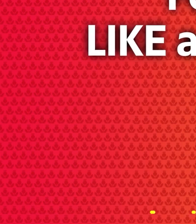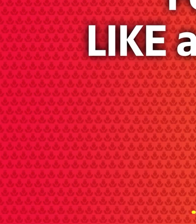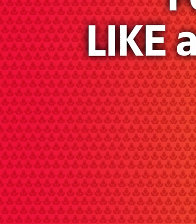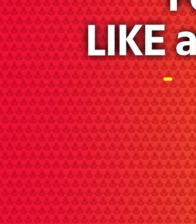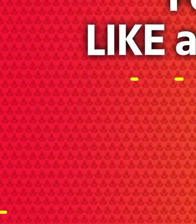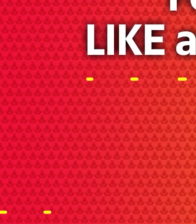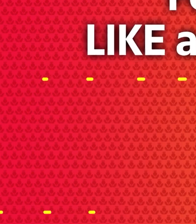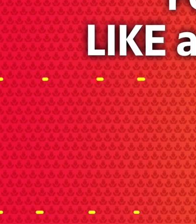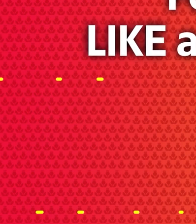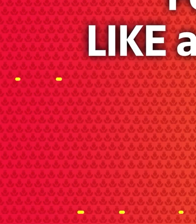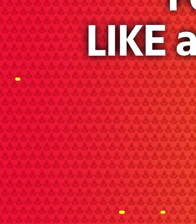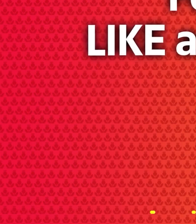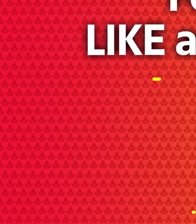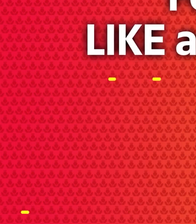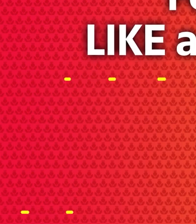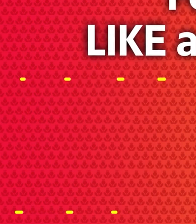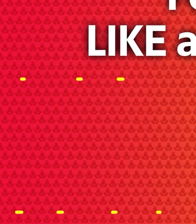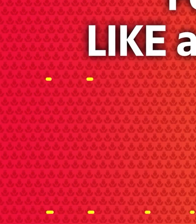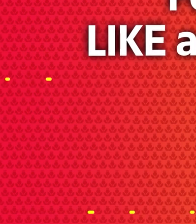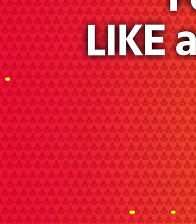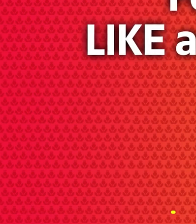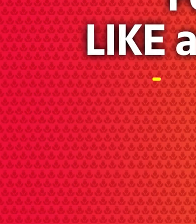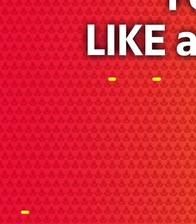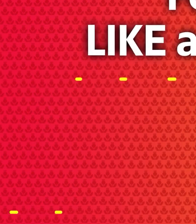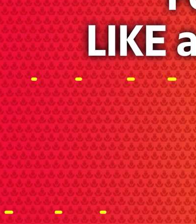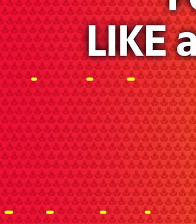The Mohammedan of the people communication can The emotion of